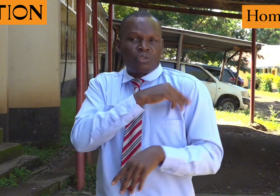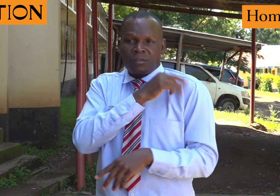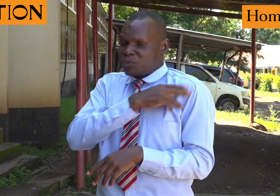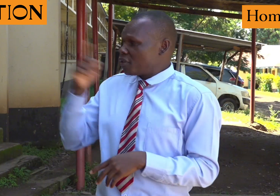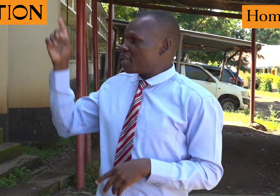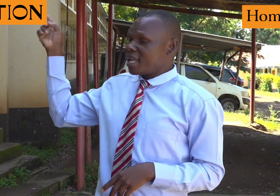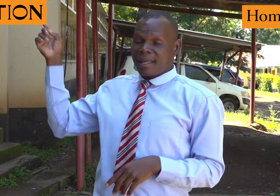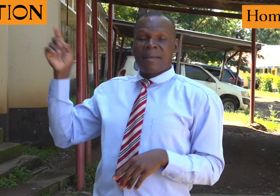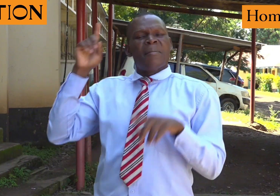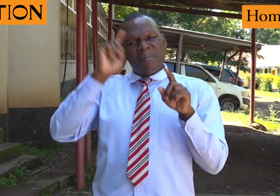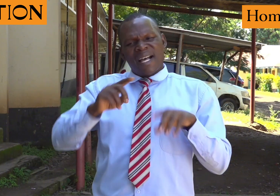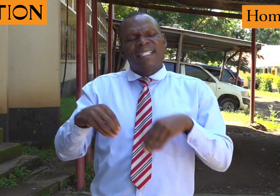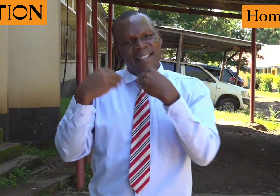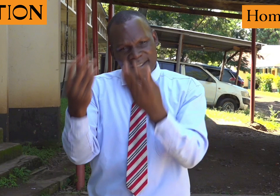Like Homabe county referral hospital.